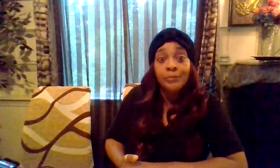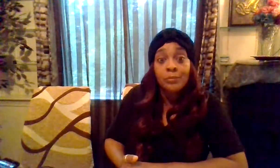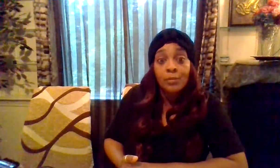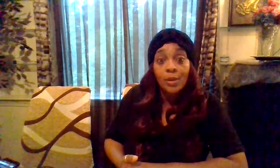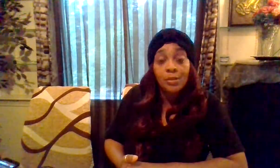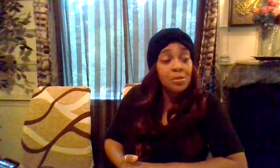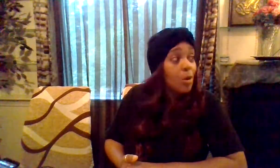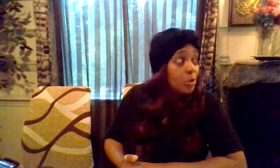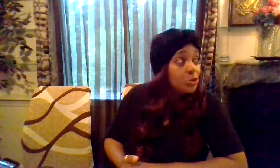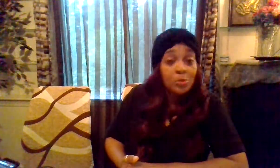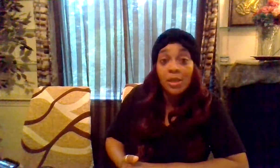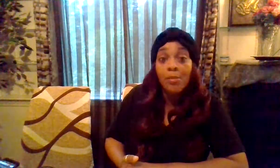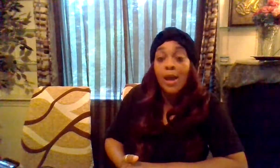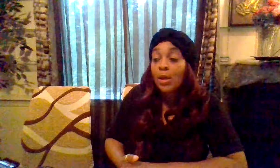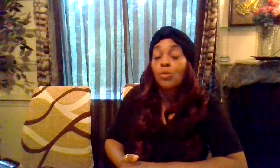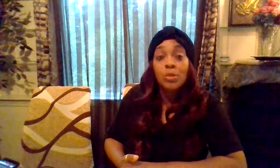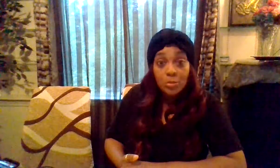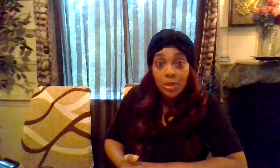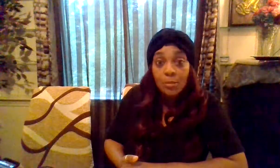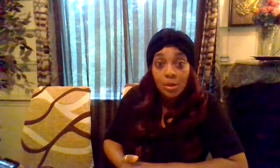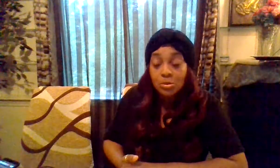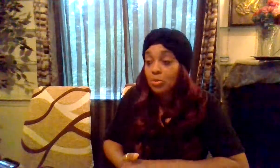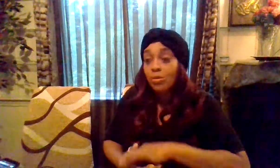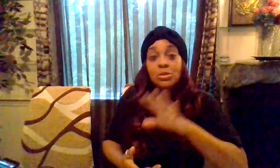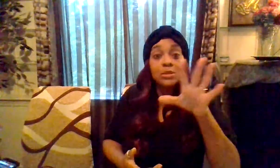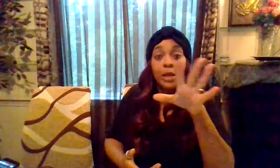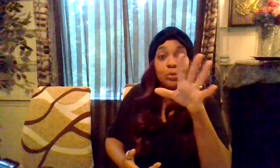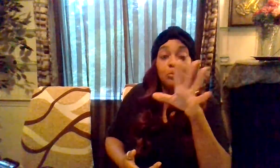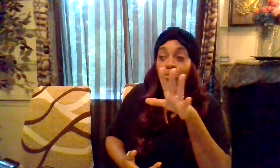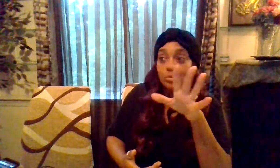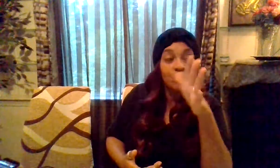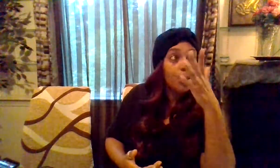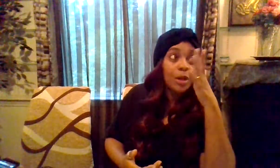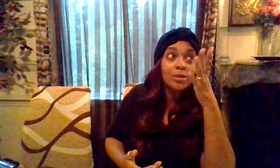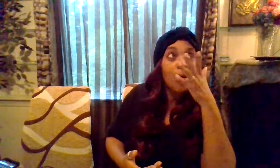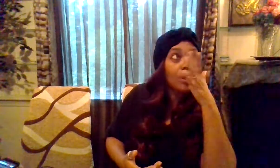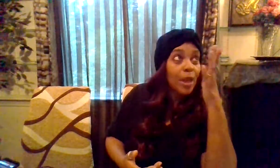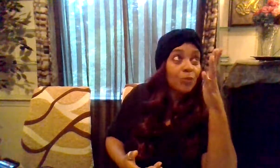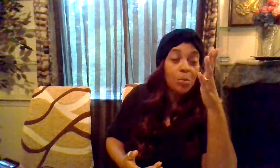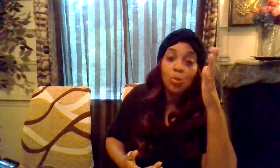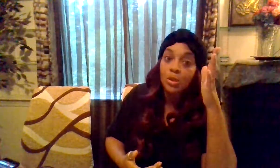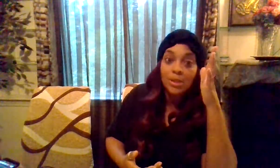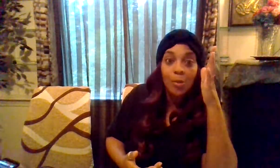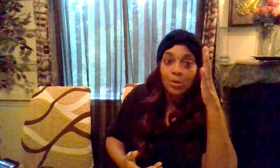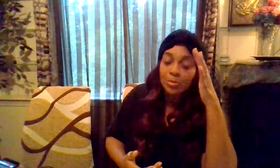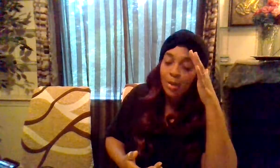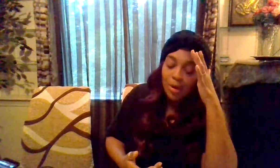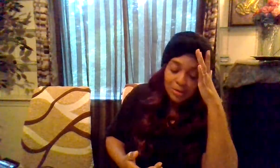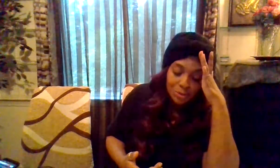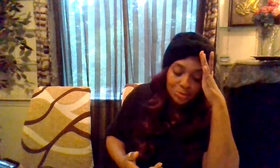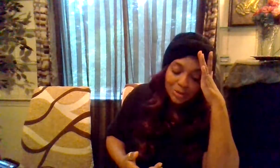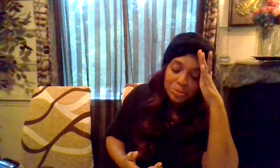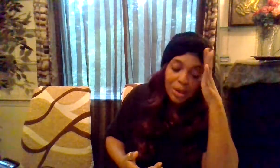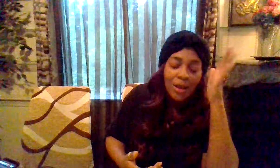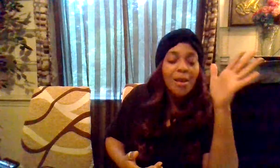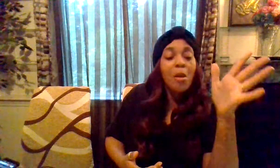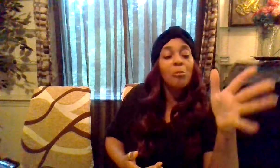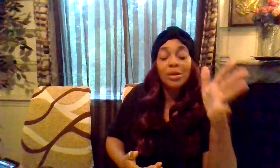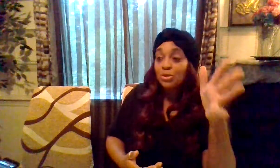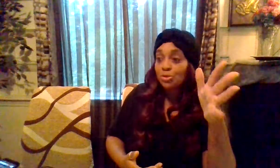and you're like what you mean by that when people come up you know it's just like you you know y'all laughing at me one time when you're like rosa no you didn't do that but it's